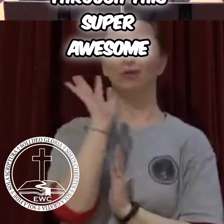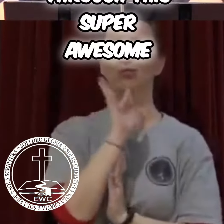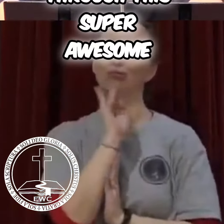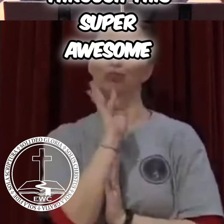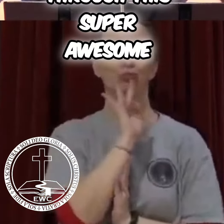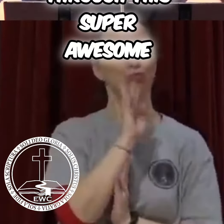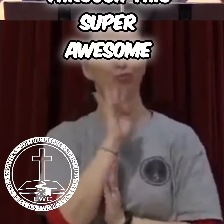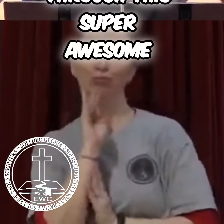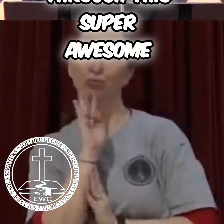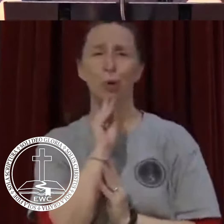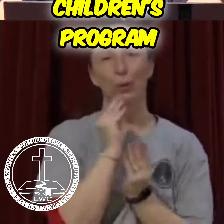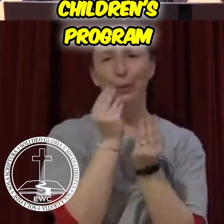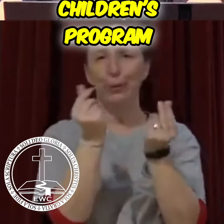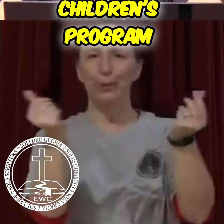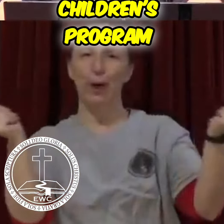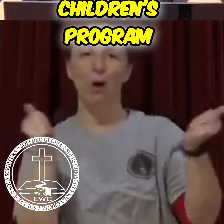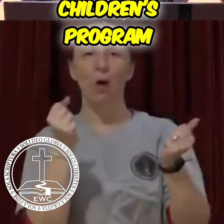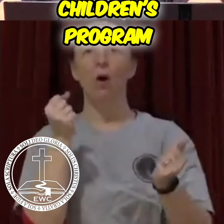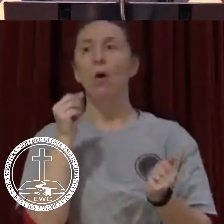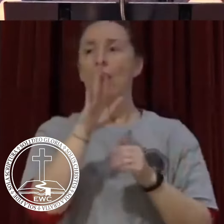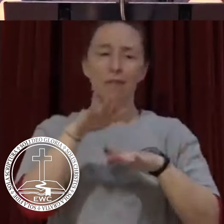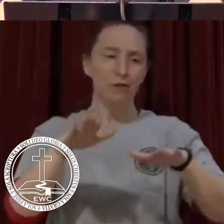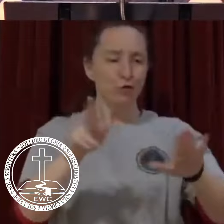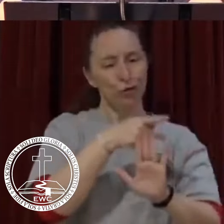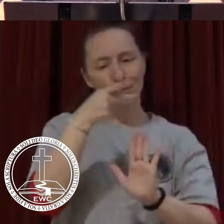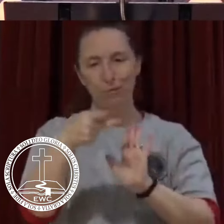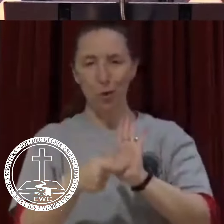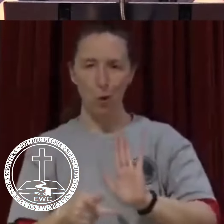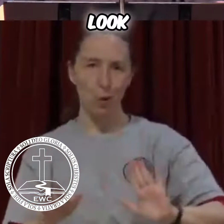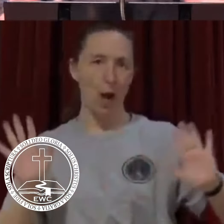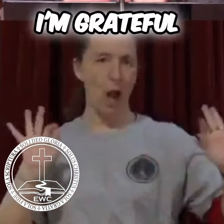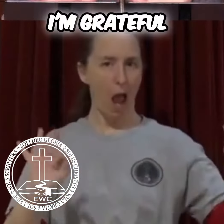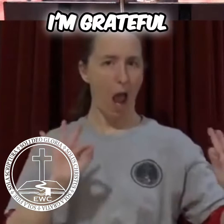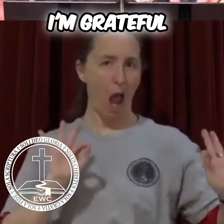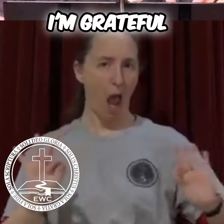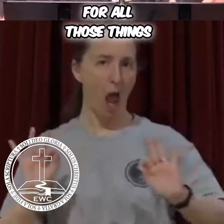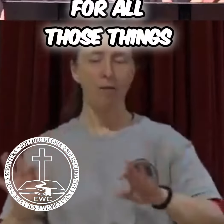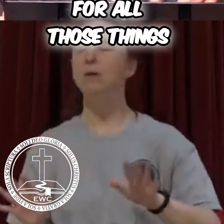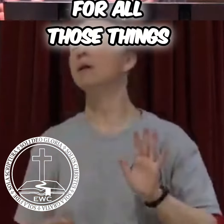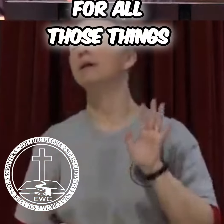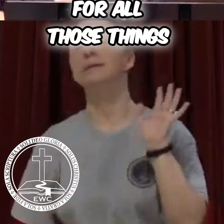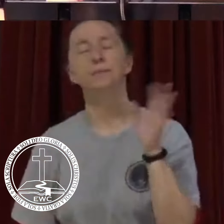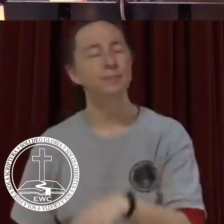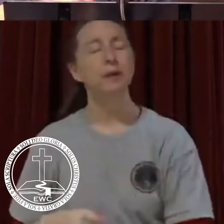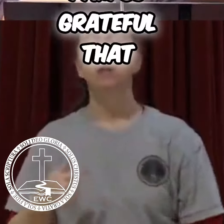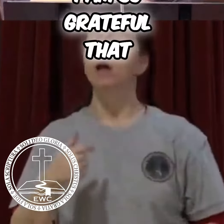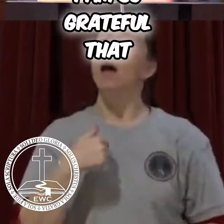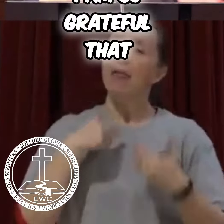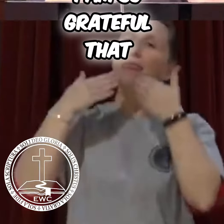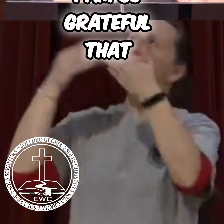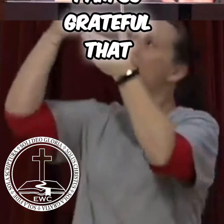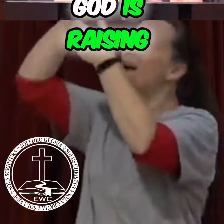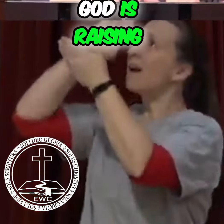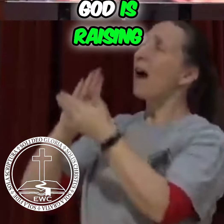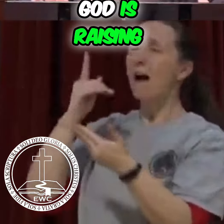through this super awesome children's program look I'm grateful for all those things I am so grateful that God is raising